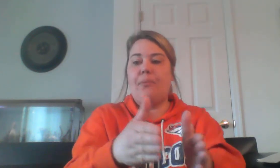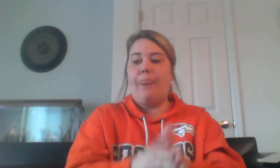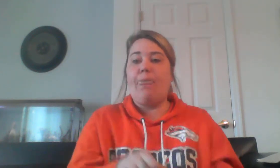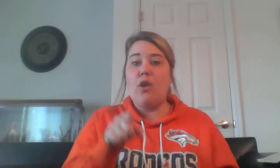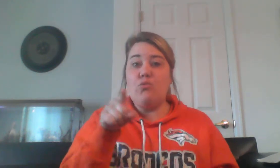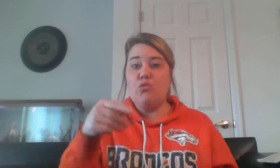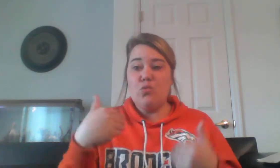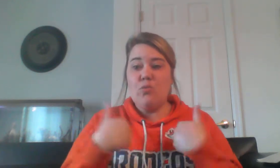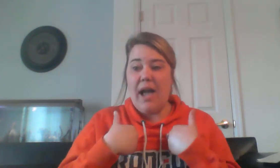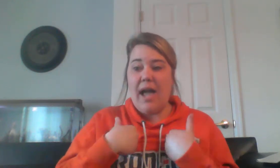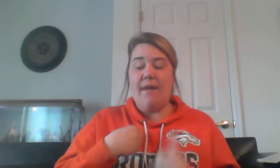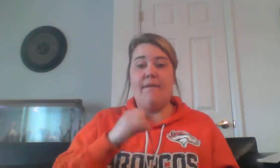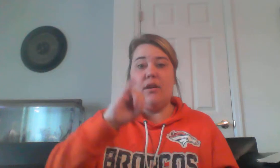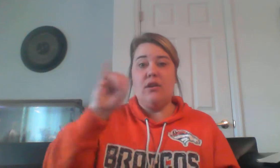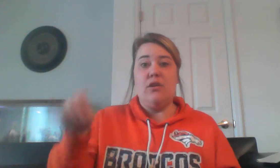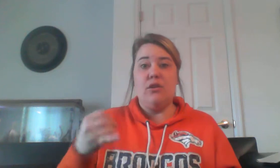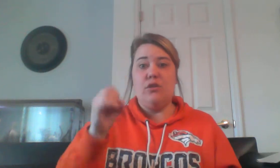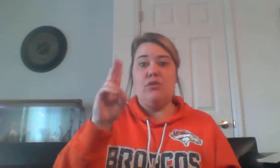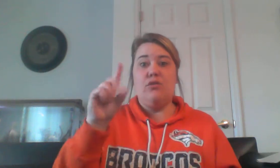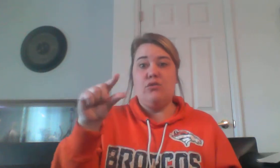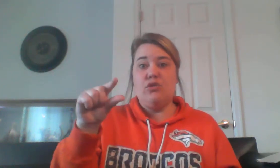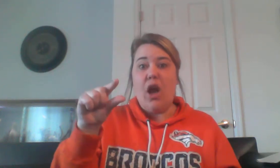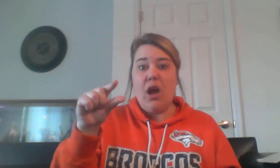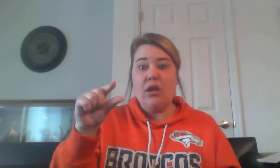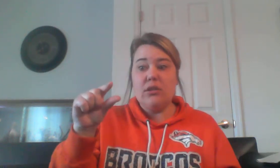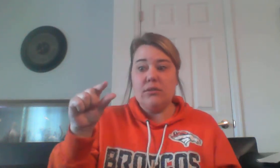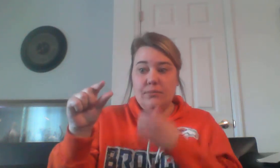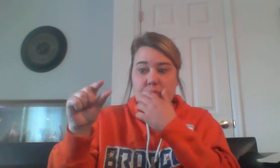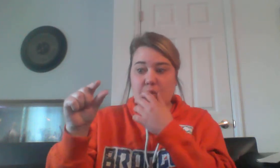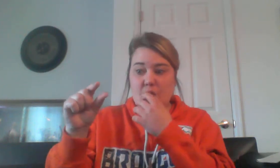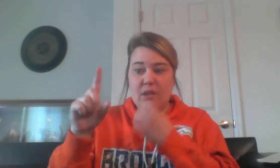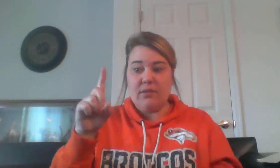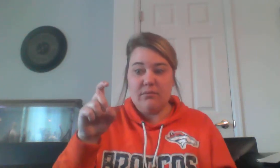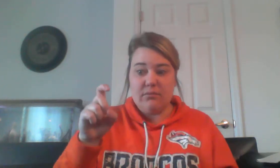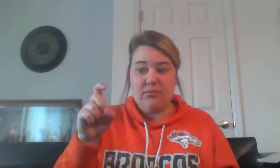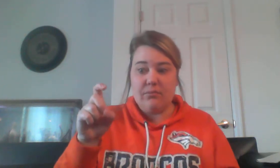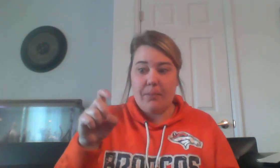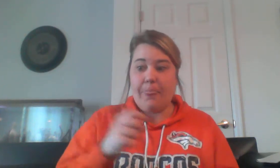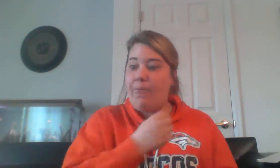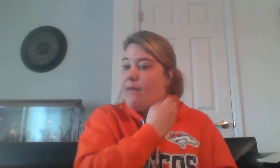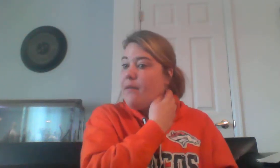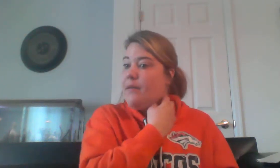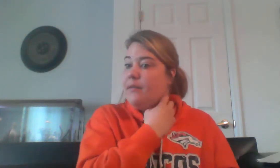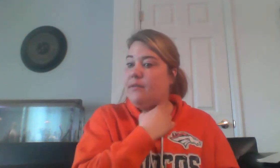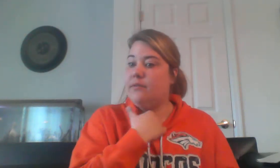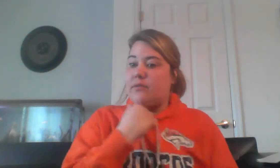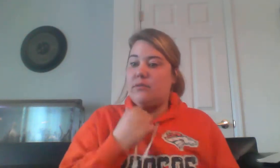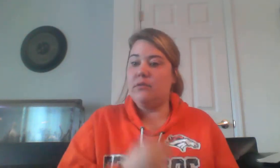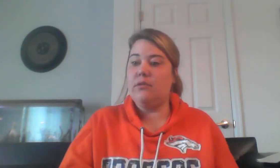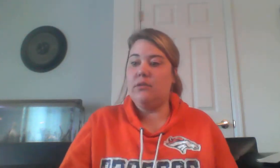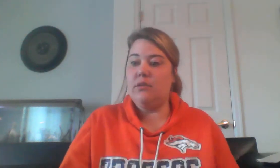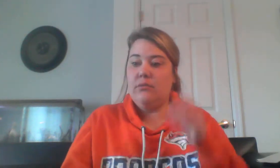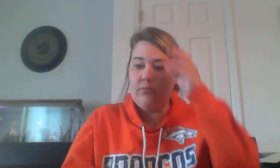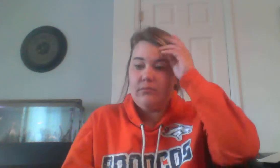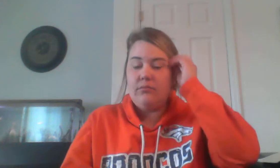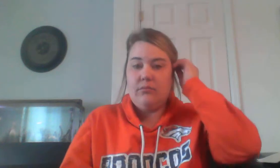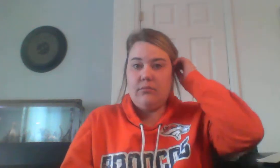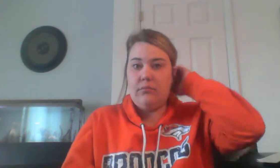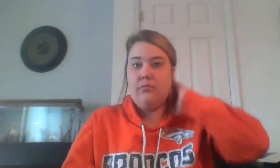heart of their sensitivity issues. I absolutely think dentists are going to want to recommend Sensitive Repair and Protect. L'Orealish presents this season's